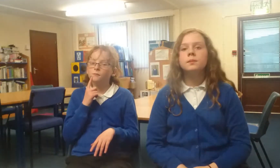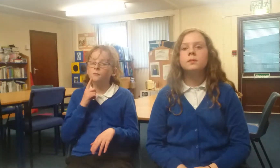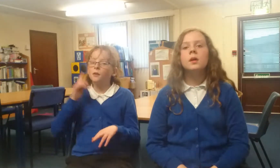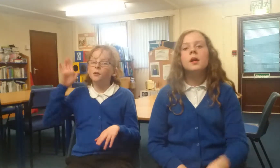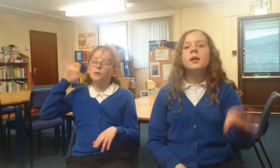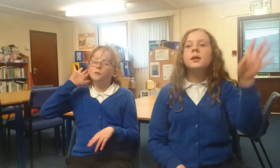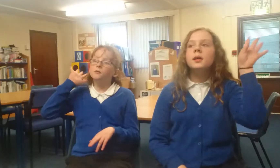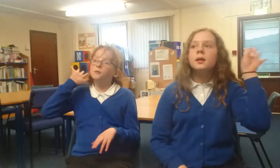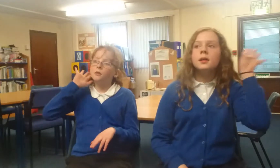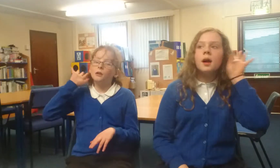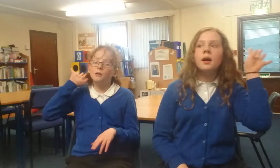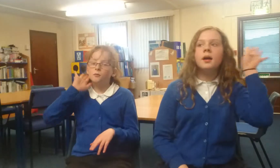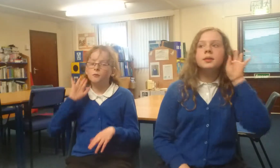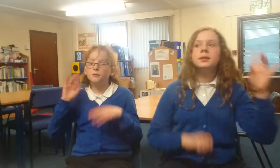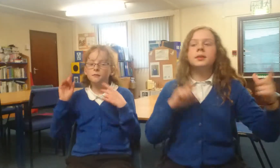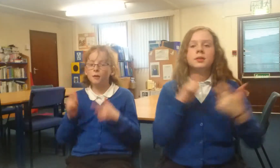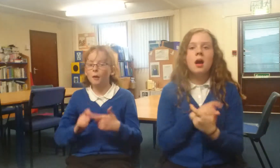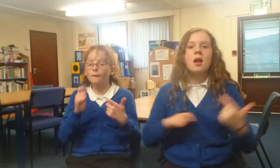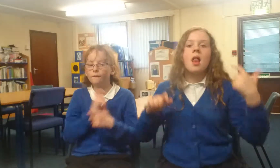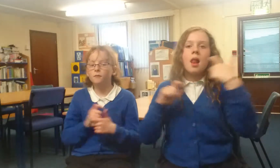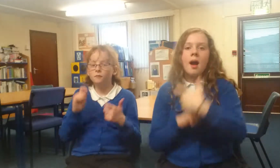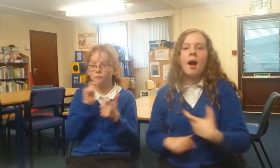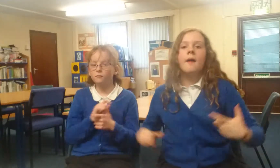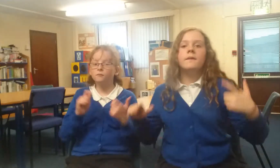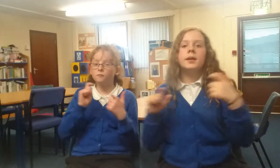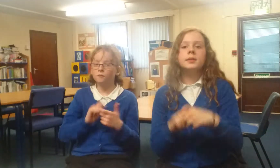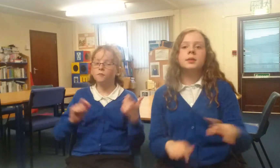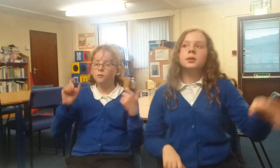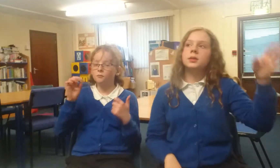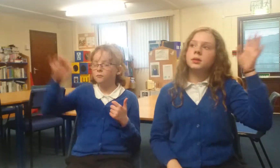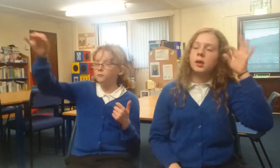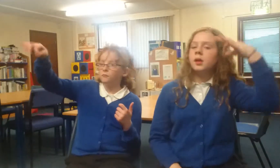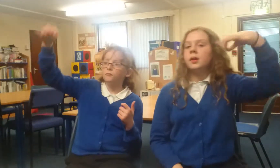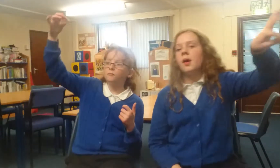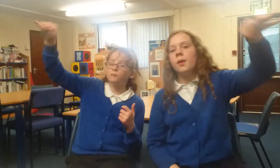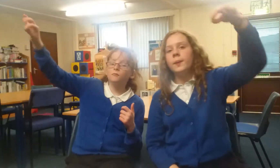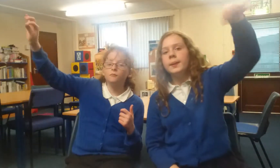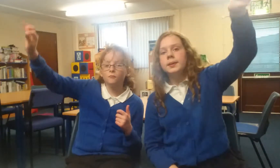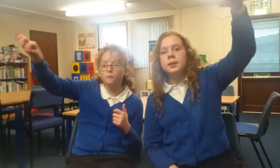With the sound of laughter and an exultor of wine